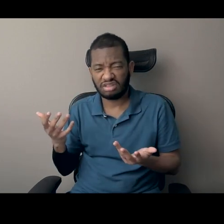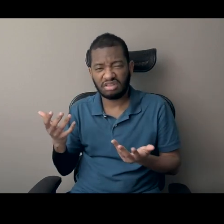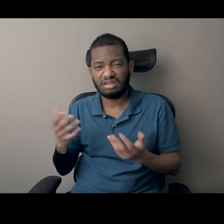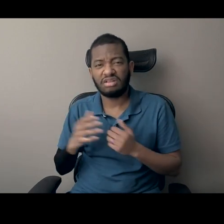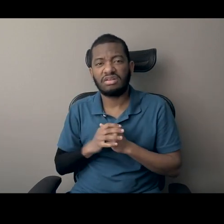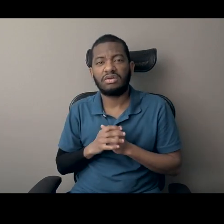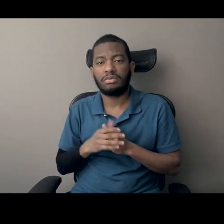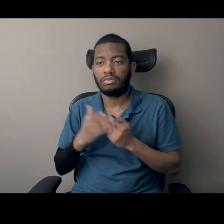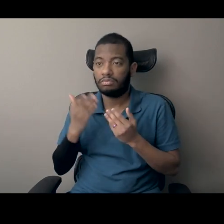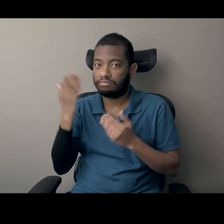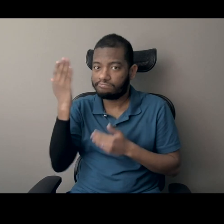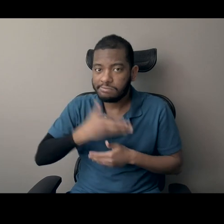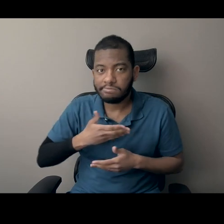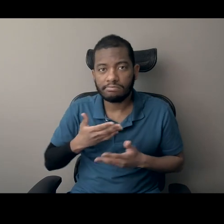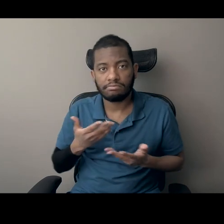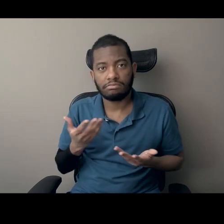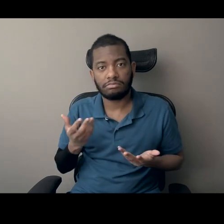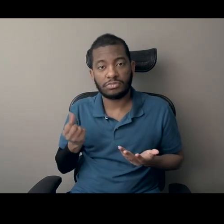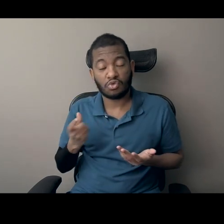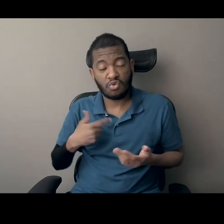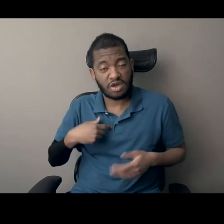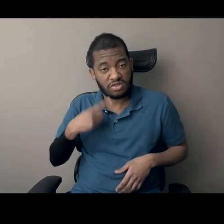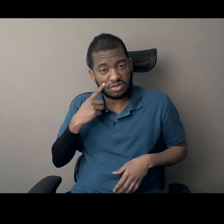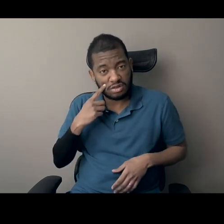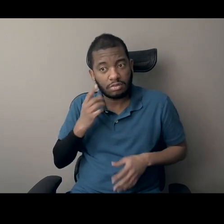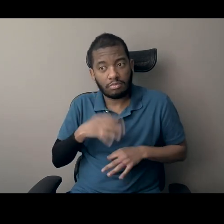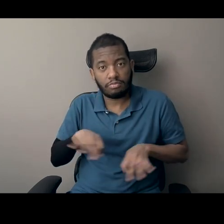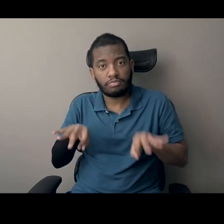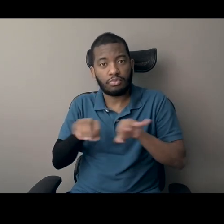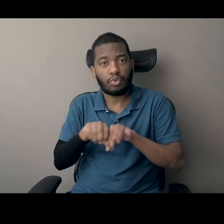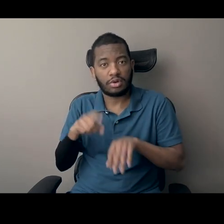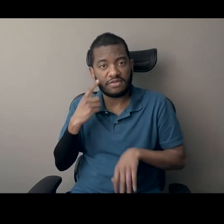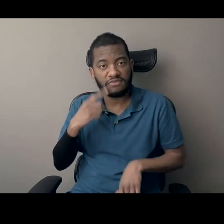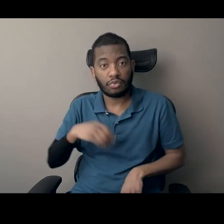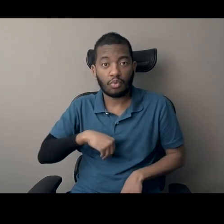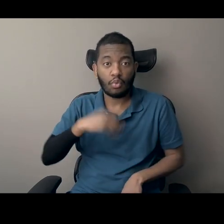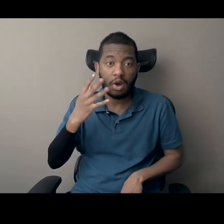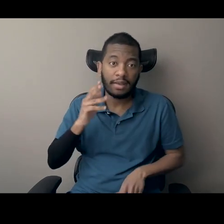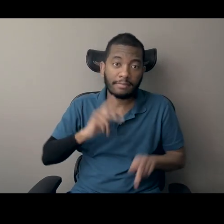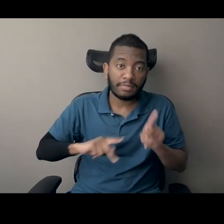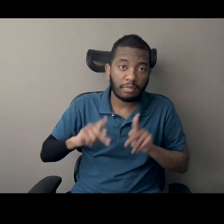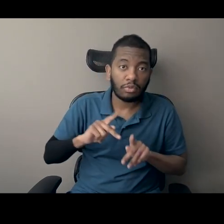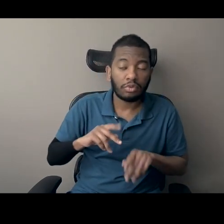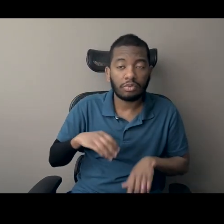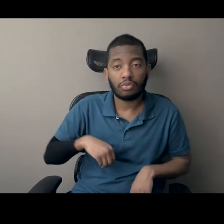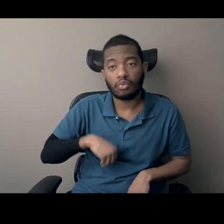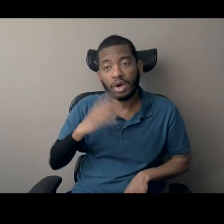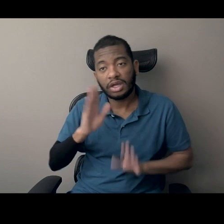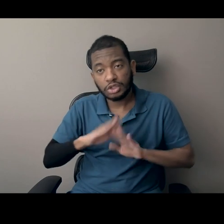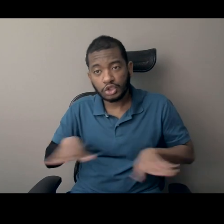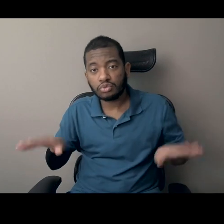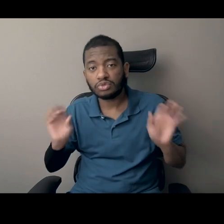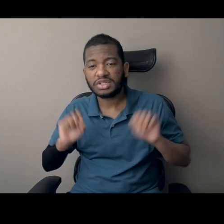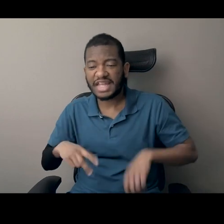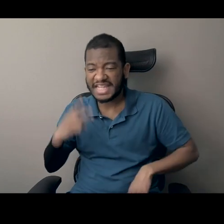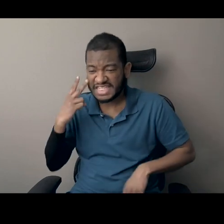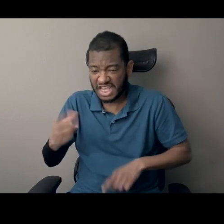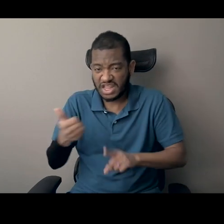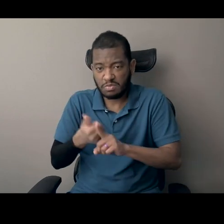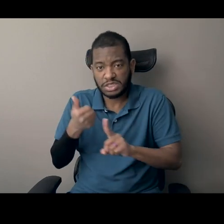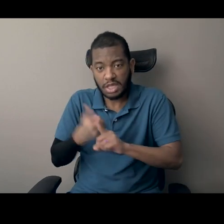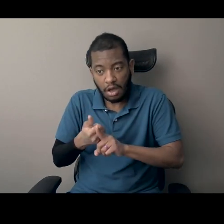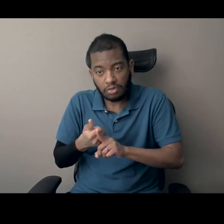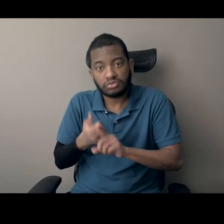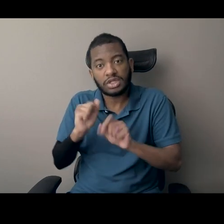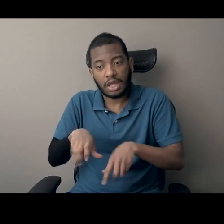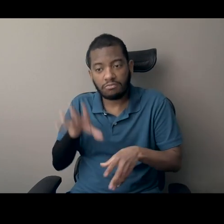so I think it's so important for white people, for white children to be able to see themselves in this narrative of,